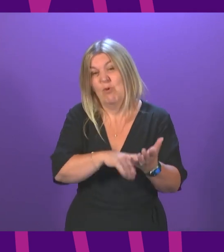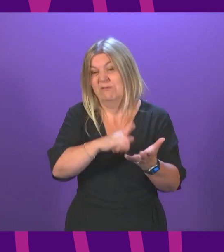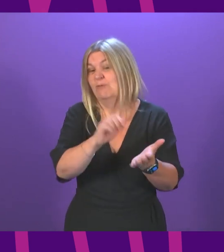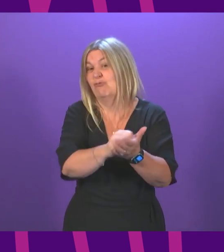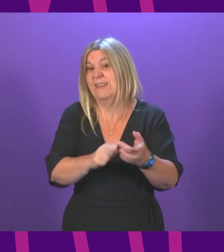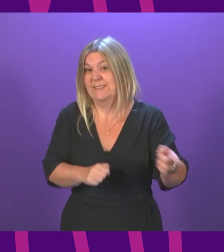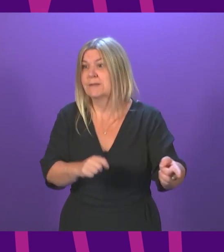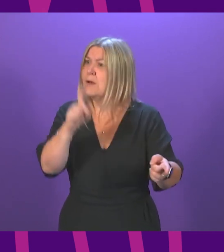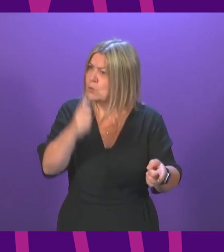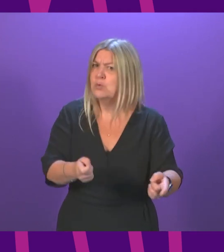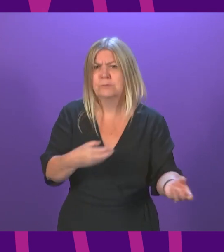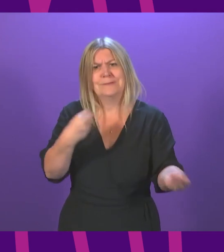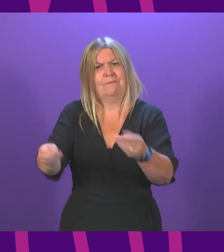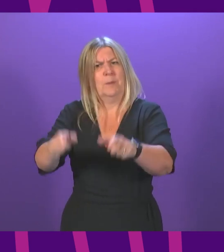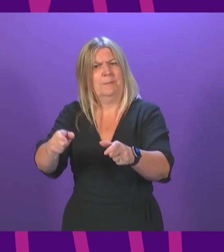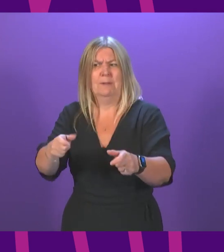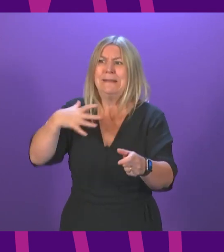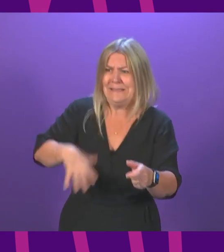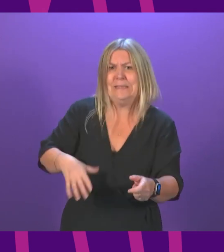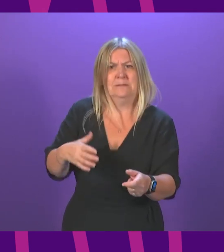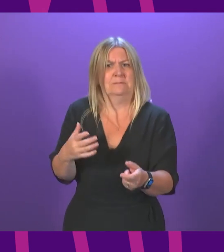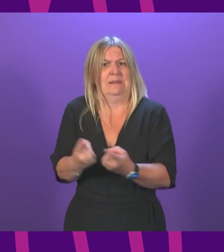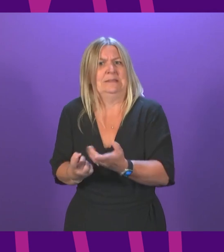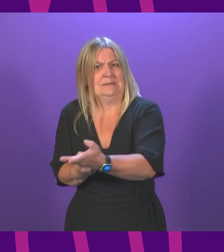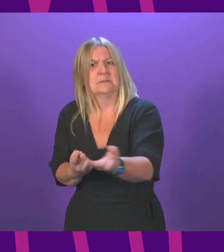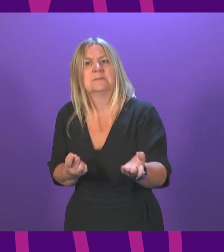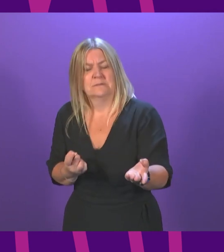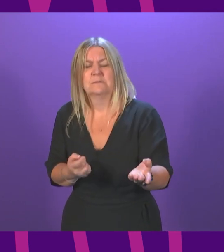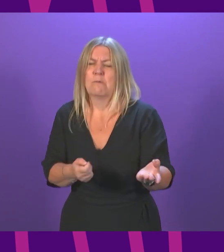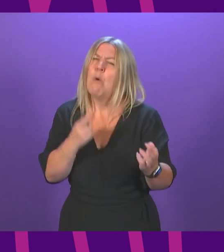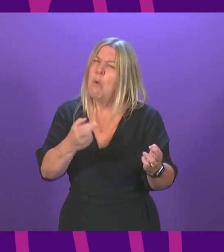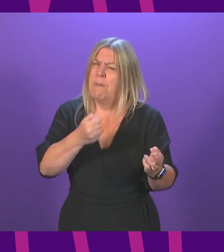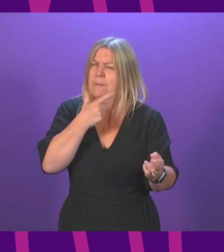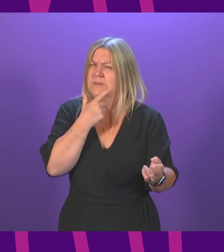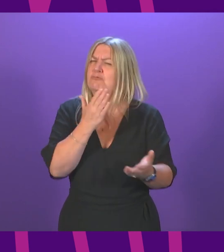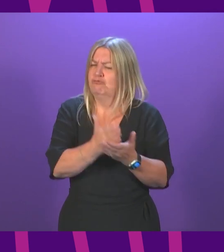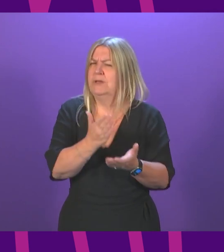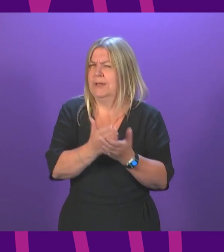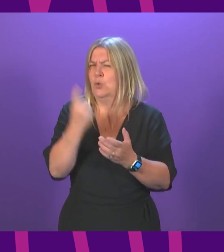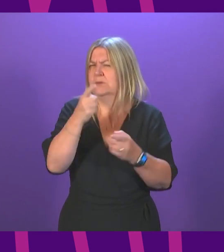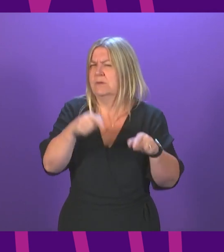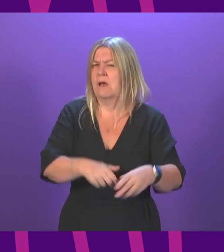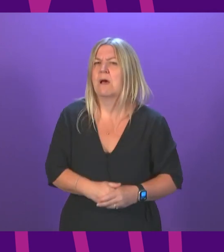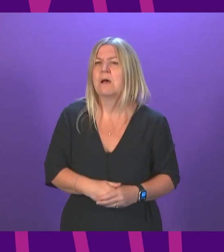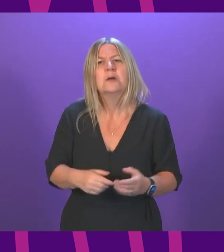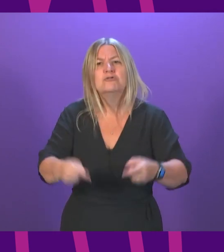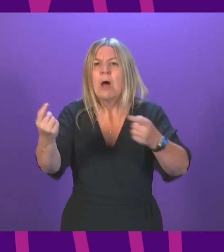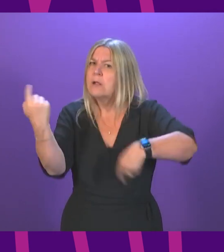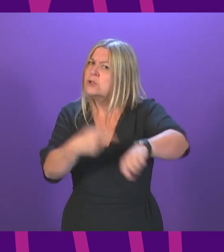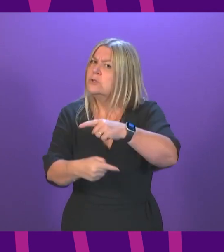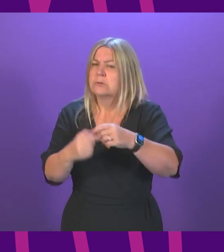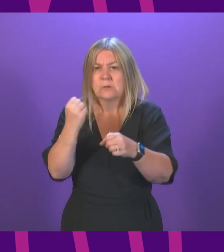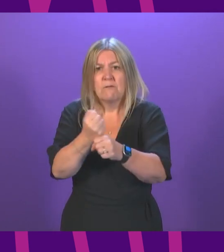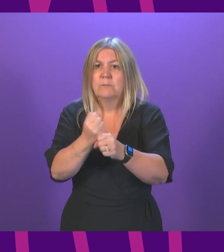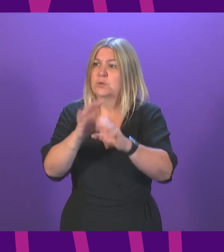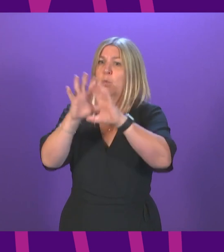to people in need. So I would hope Amazon will reflect very carefully on that. There is a big challenge for all governments right